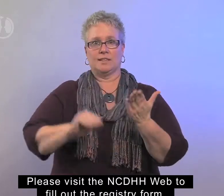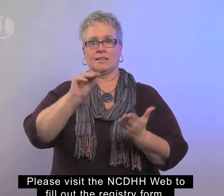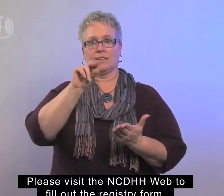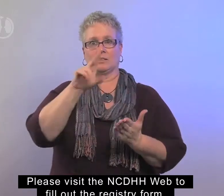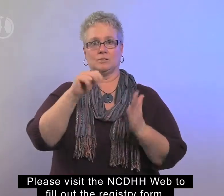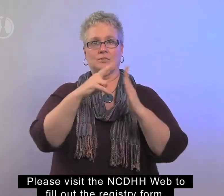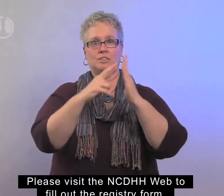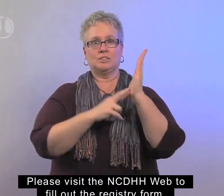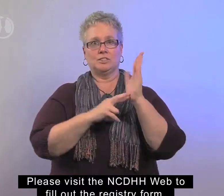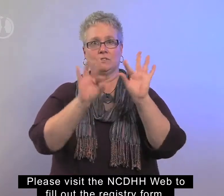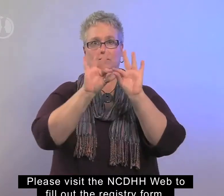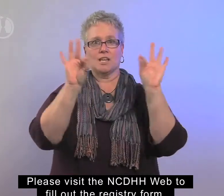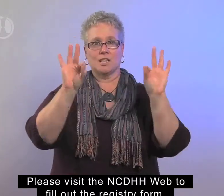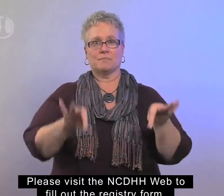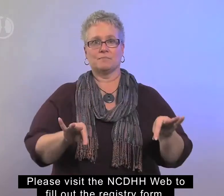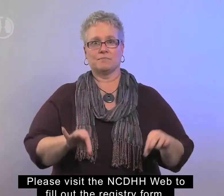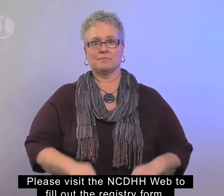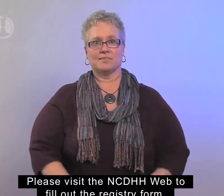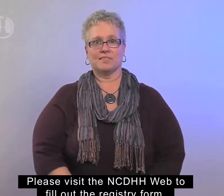web to fill out the registry form.